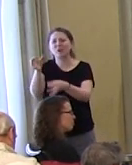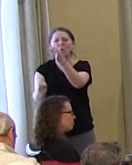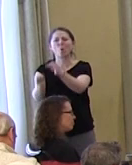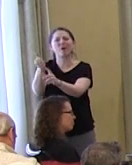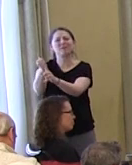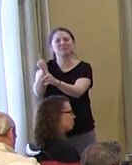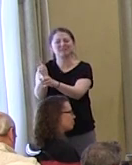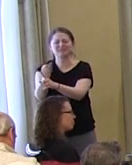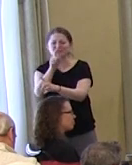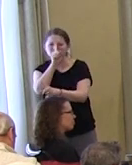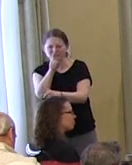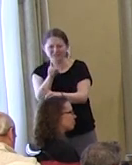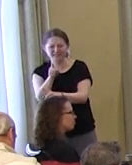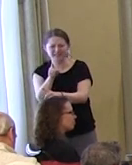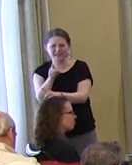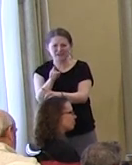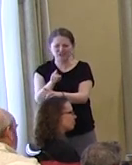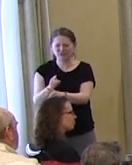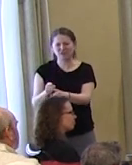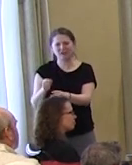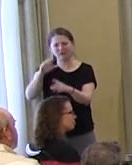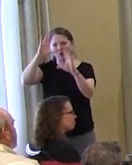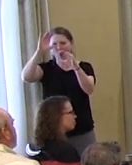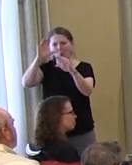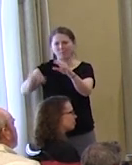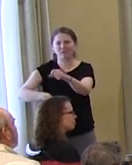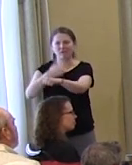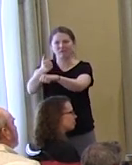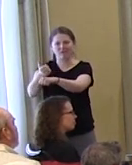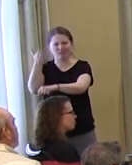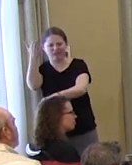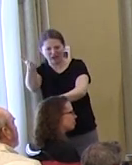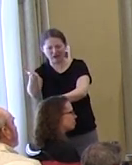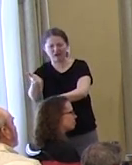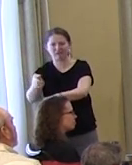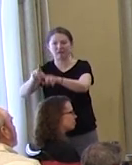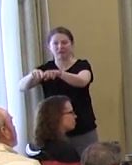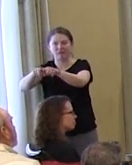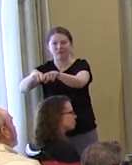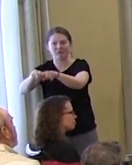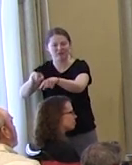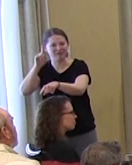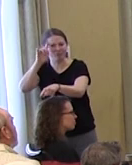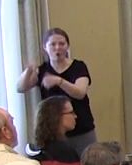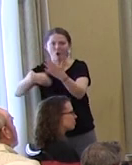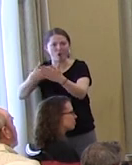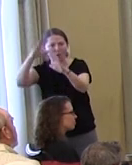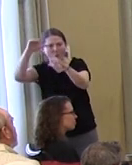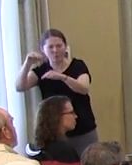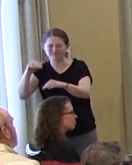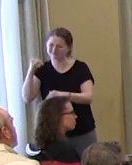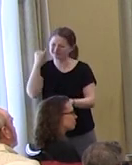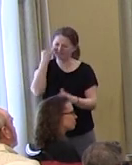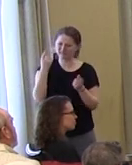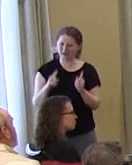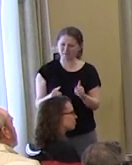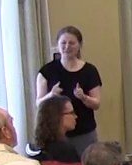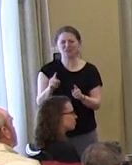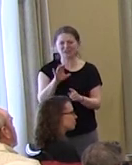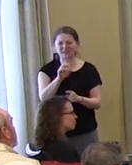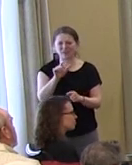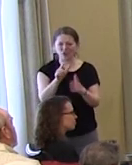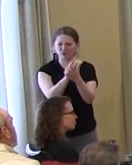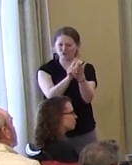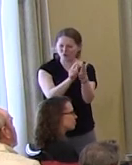court really the place where we should be putting our hope? Because as lawyers, that's what we do. Especially if you're a criminal defense attorney or a civil litigator,